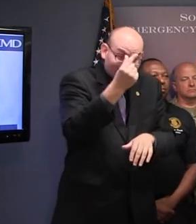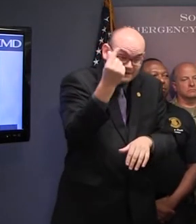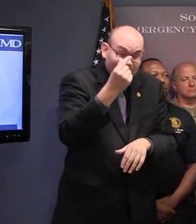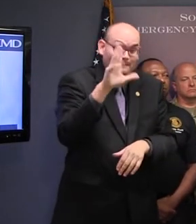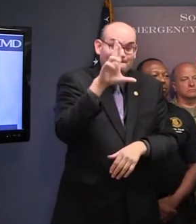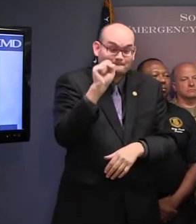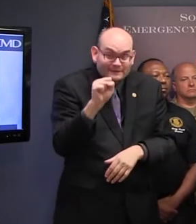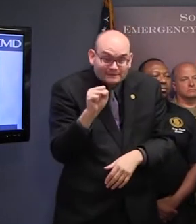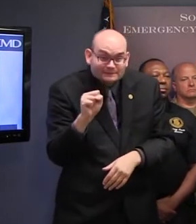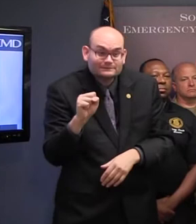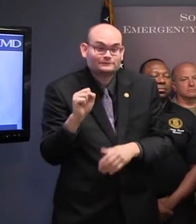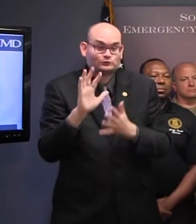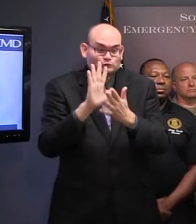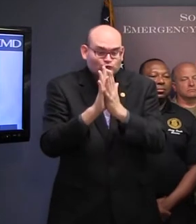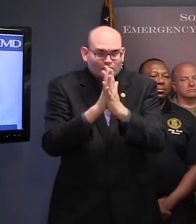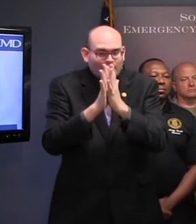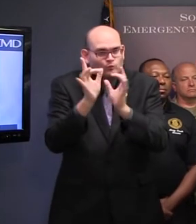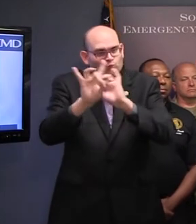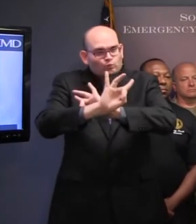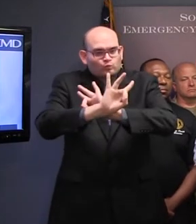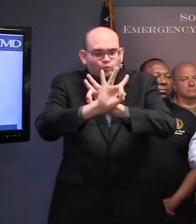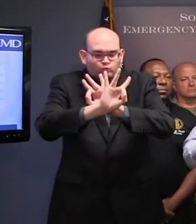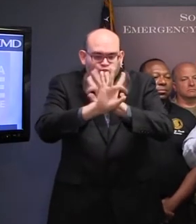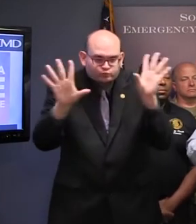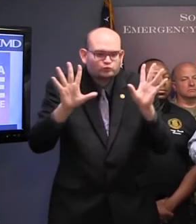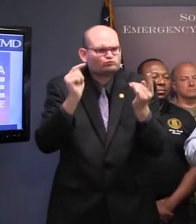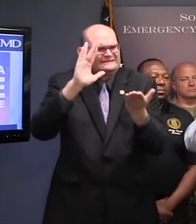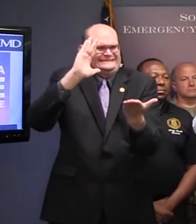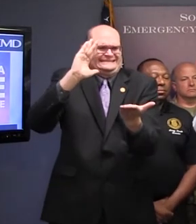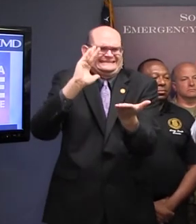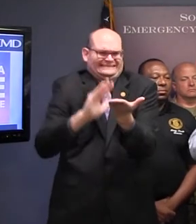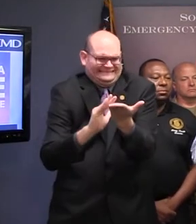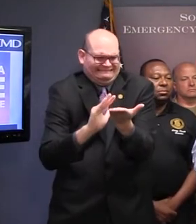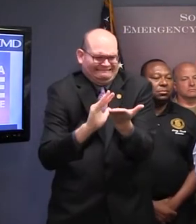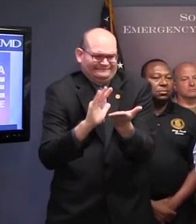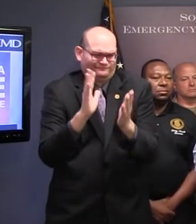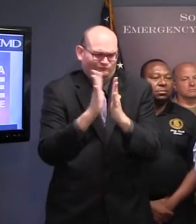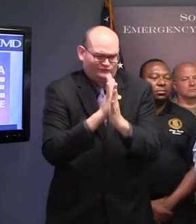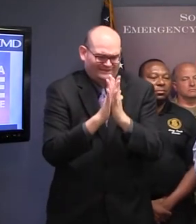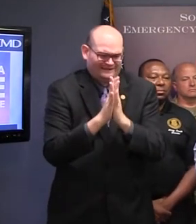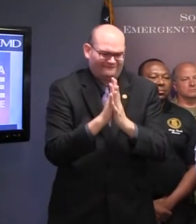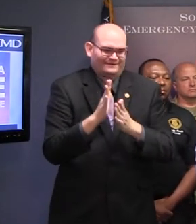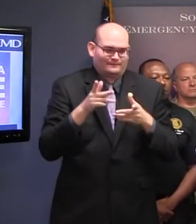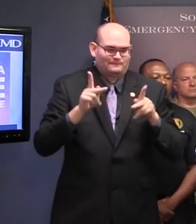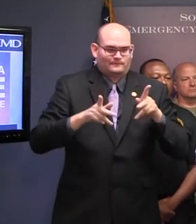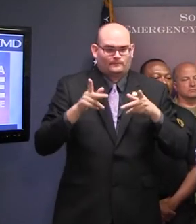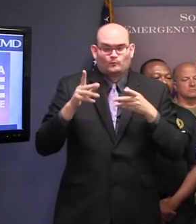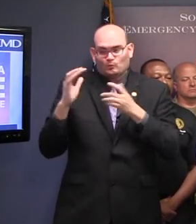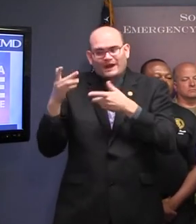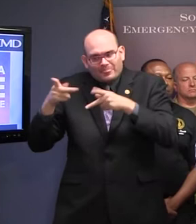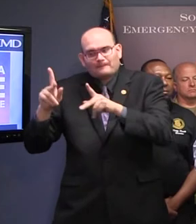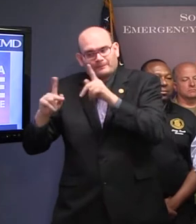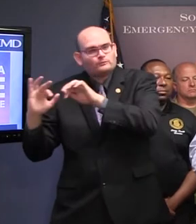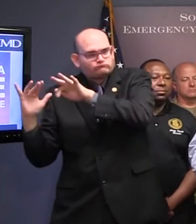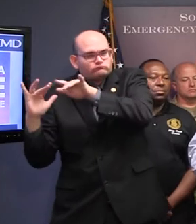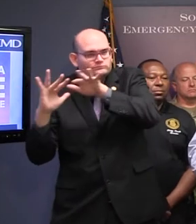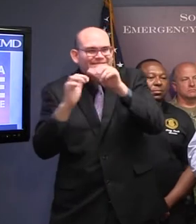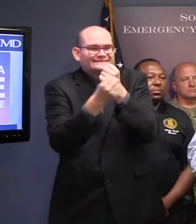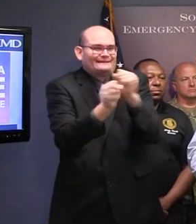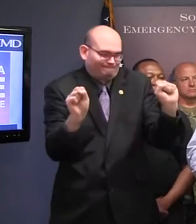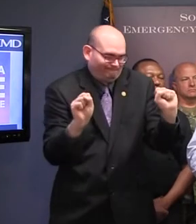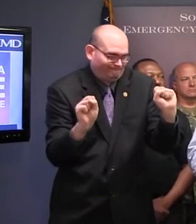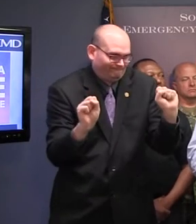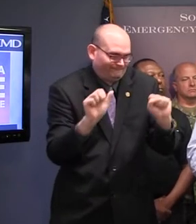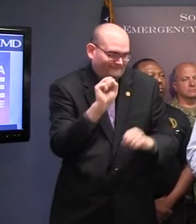a lot of traffic there. We're trying to clear it out as much as we can to allow this flow of traffic to go unimpeded.